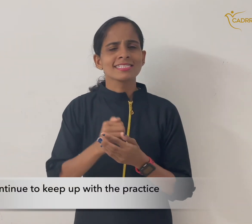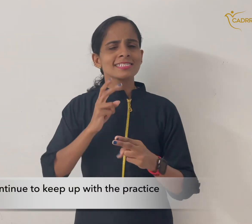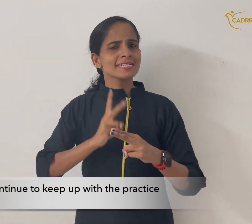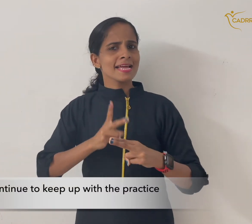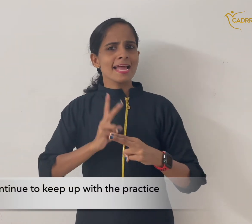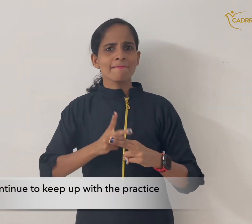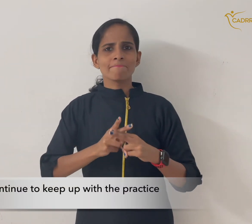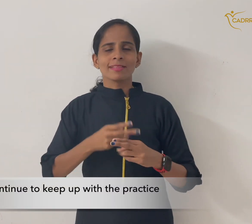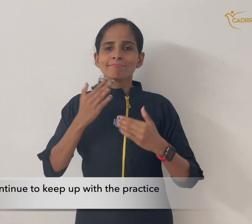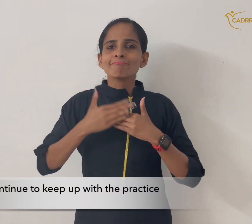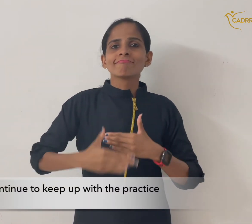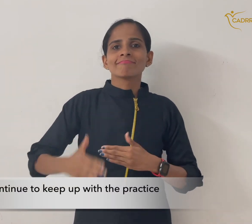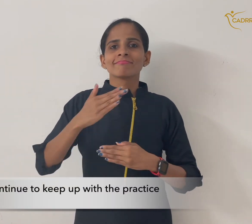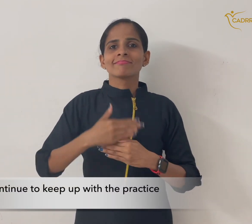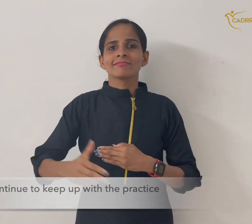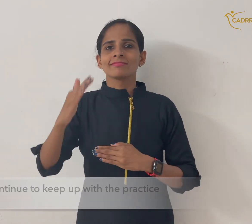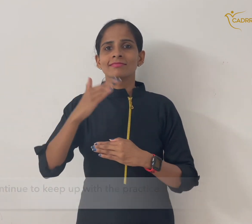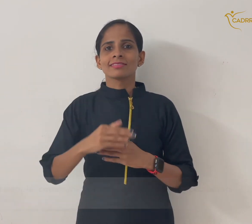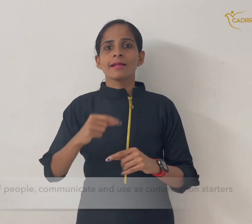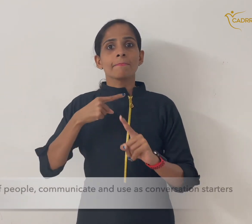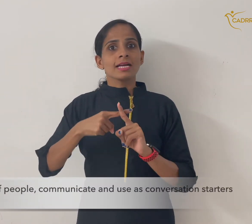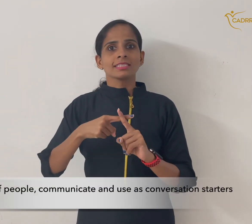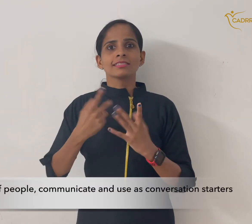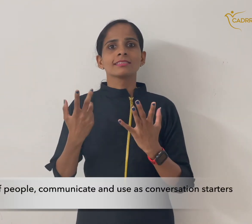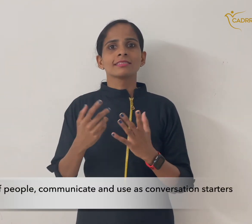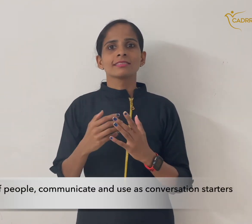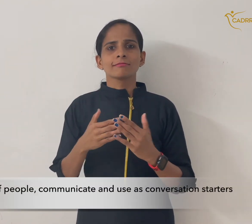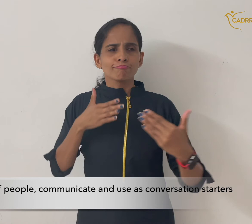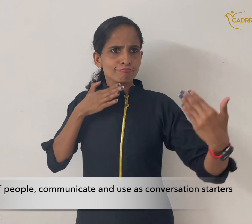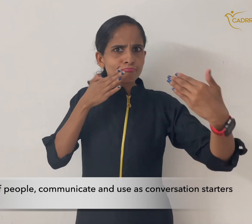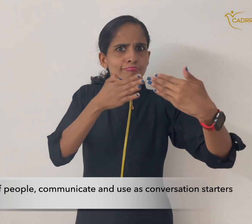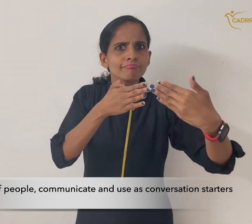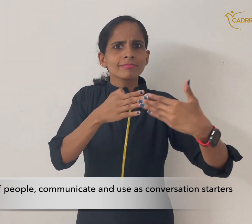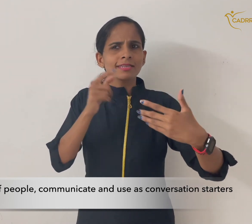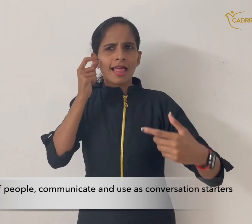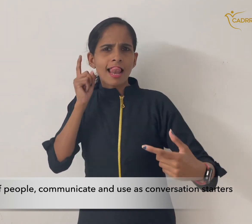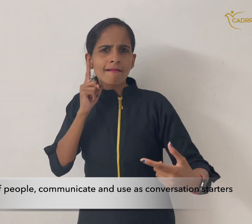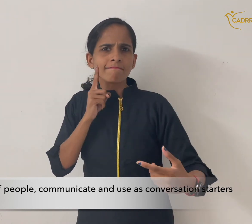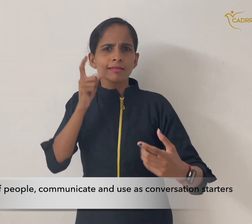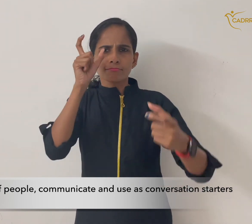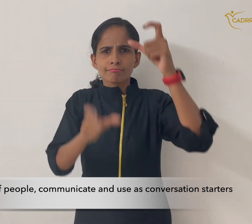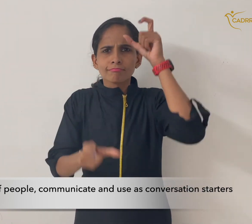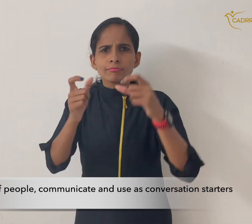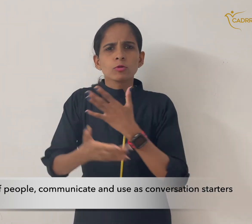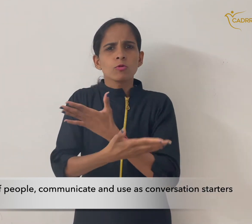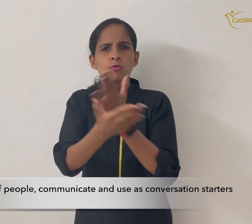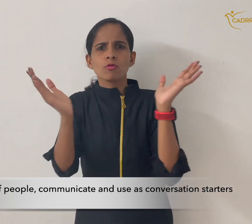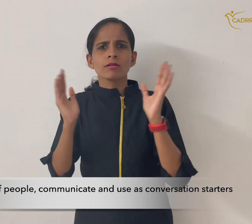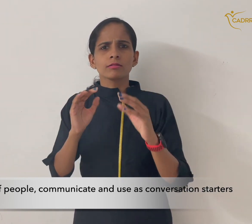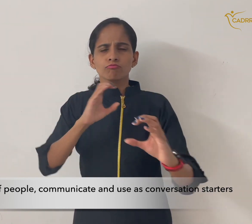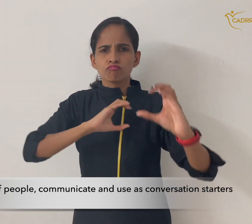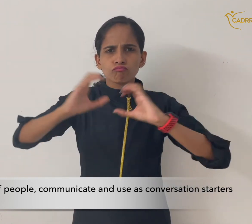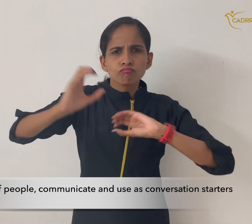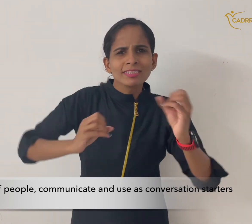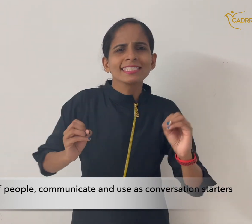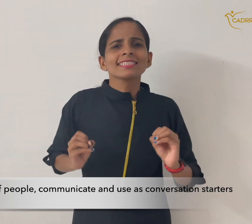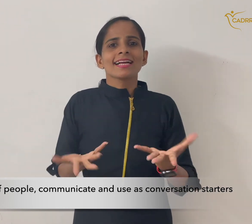the practice. Plus, try to meet with Deaf people. Communicate and use